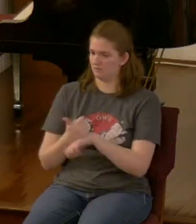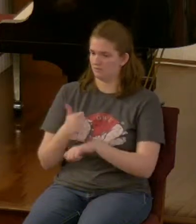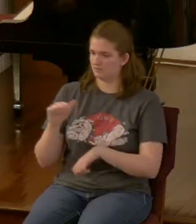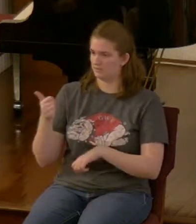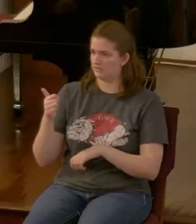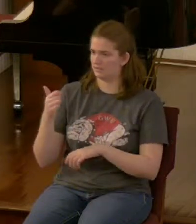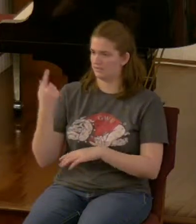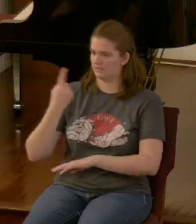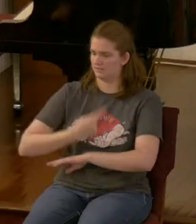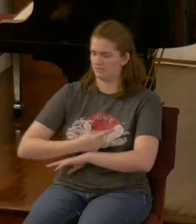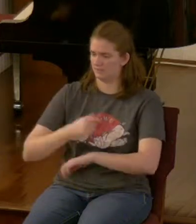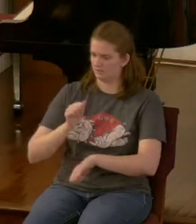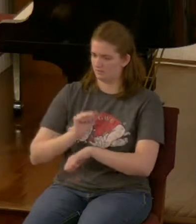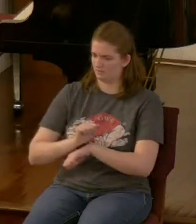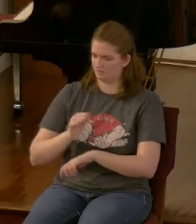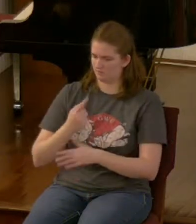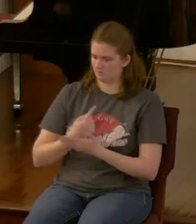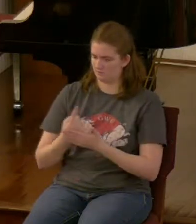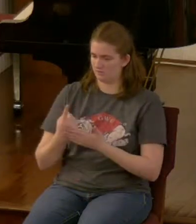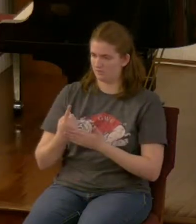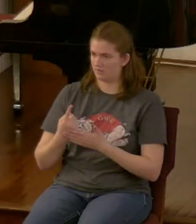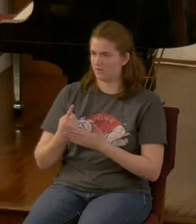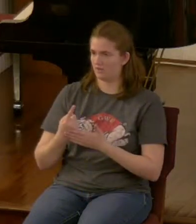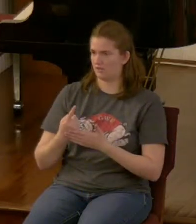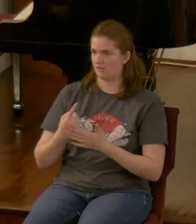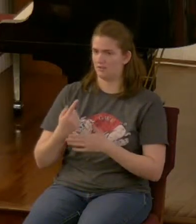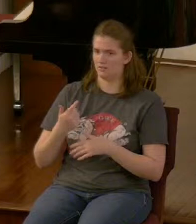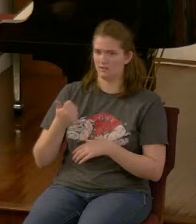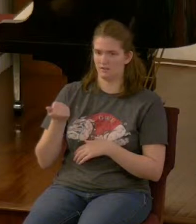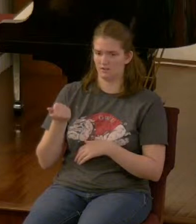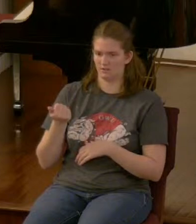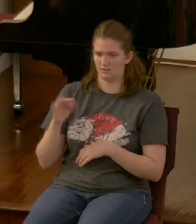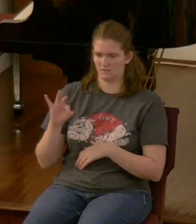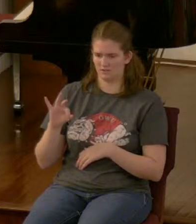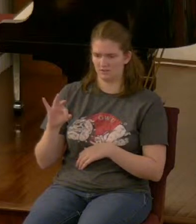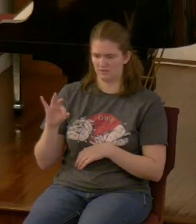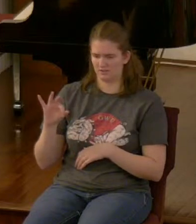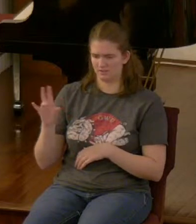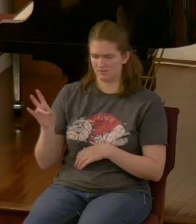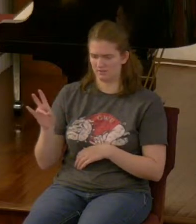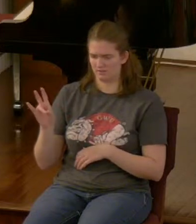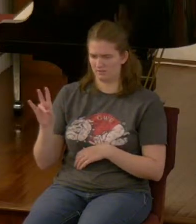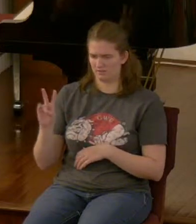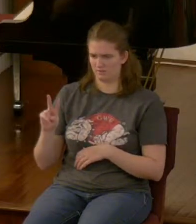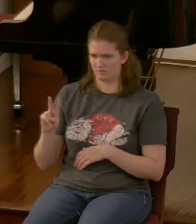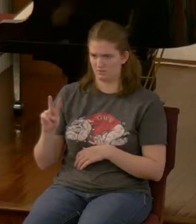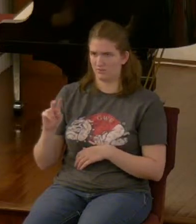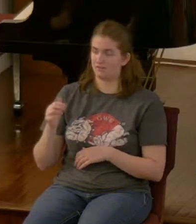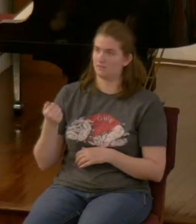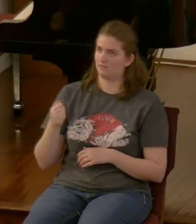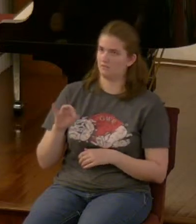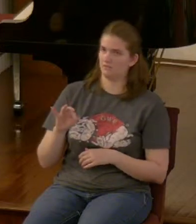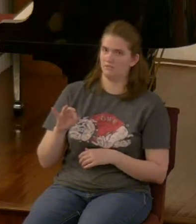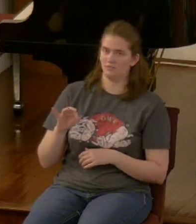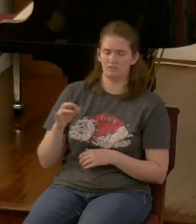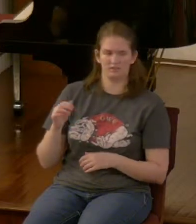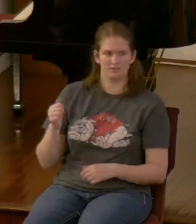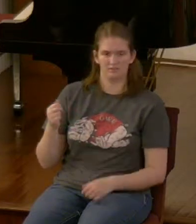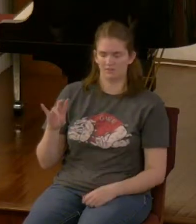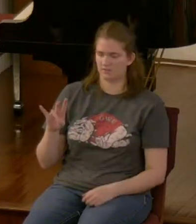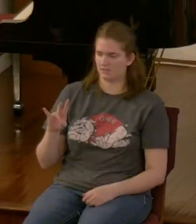1972 the year of the revolution or excuse me 1792 I got dyslexic